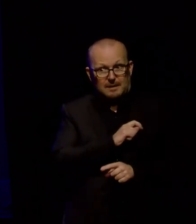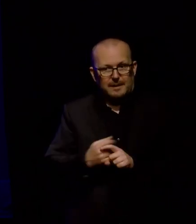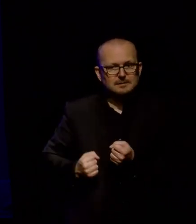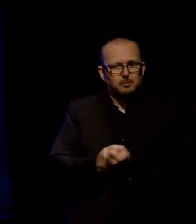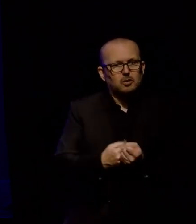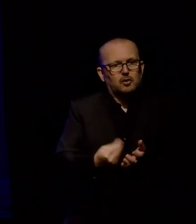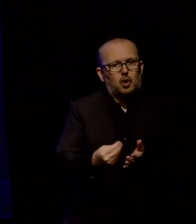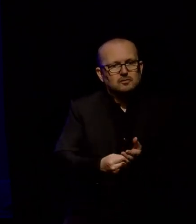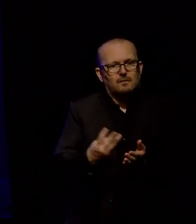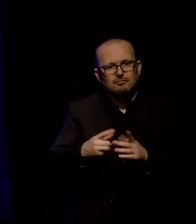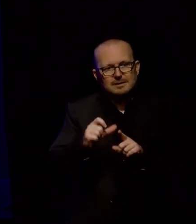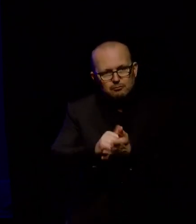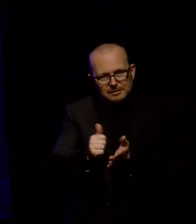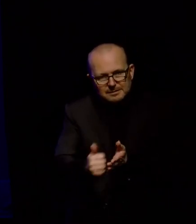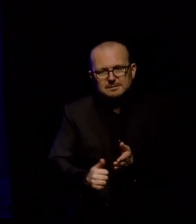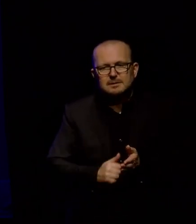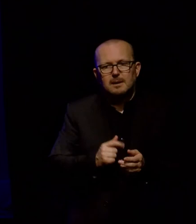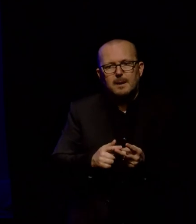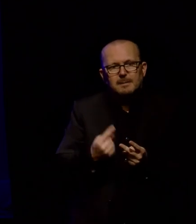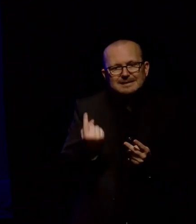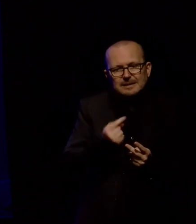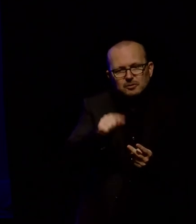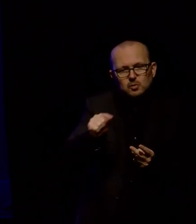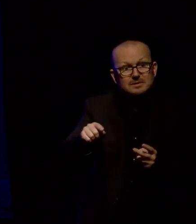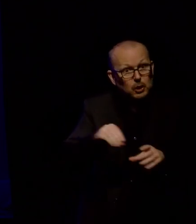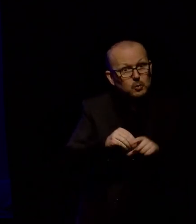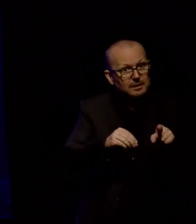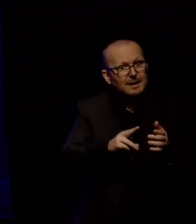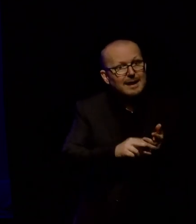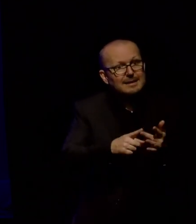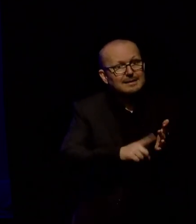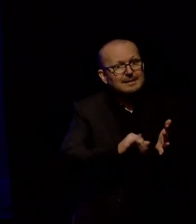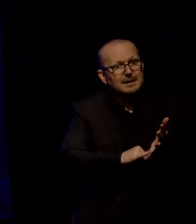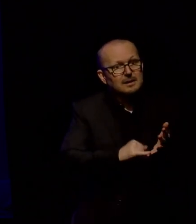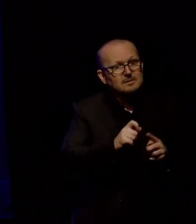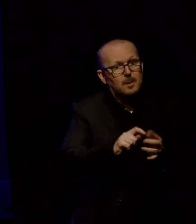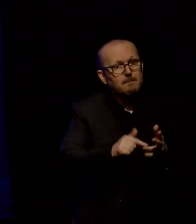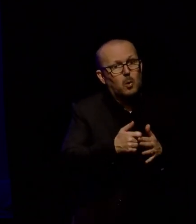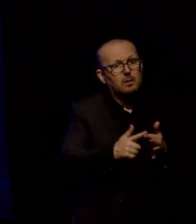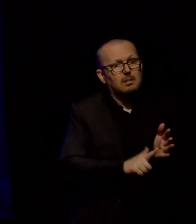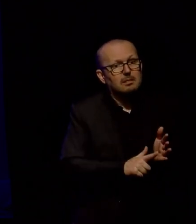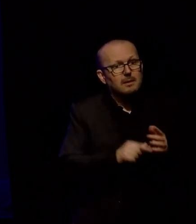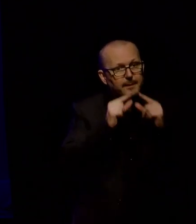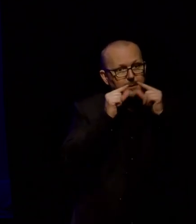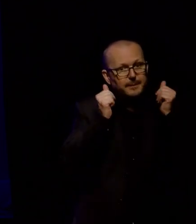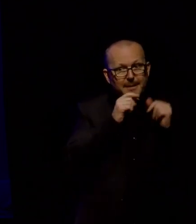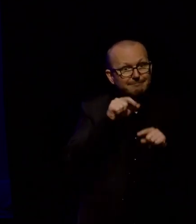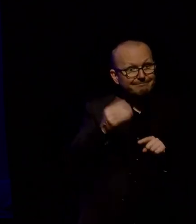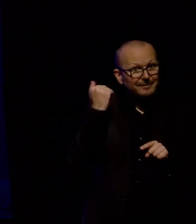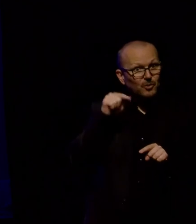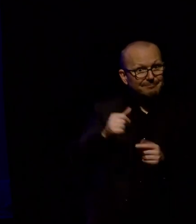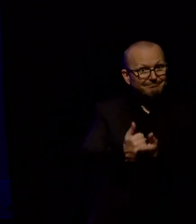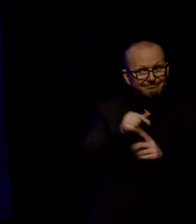Tim Lovegrove, Todd Landers, Nils Pockel, as well as the Nureta family who own and conserve the Noises Islands. Kia ora. Thank you. Thank